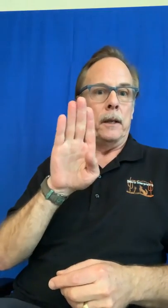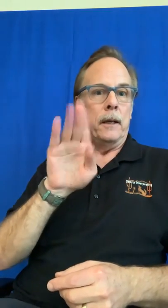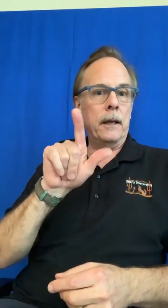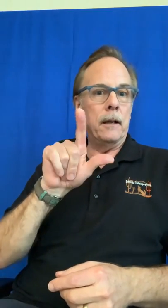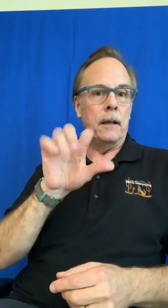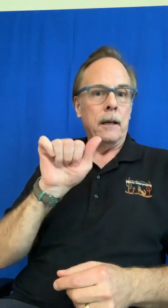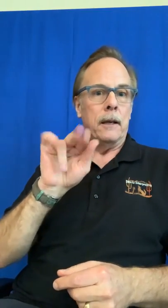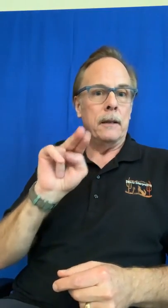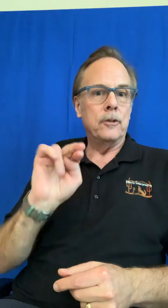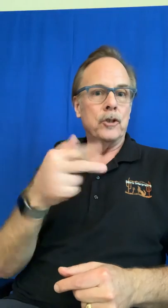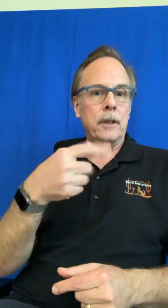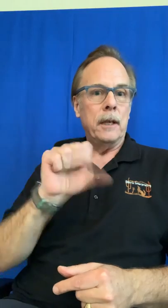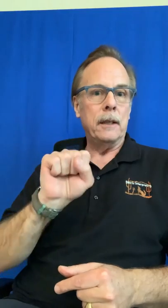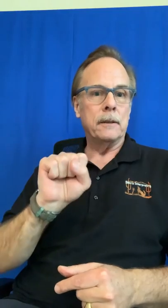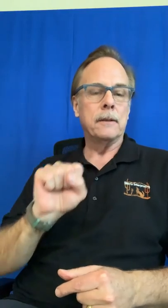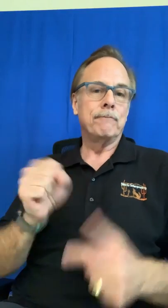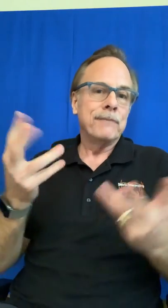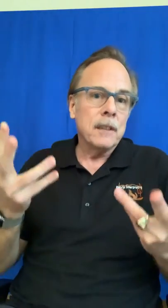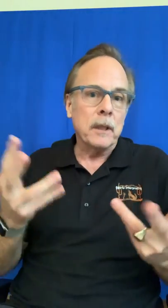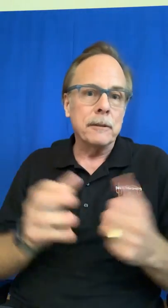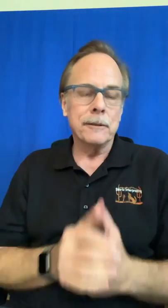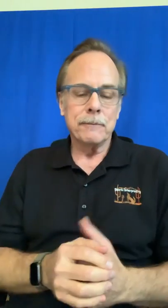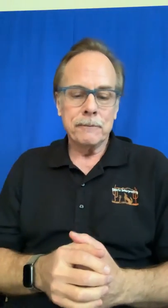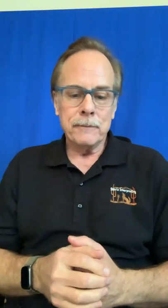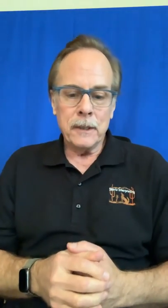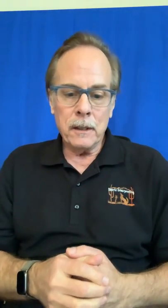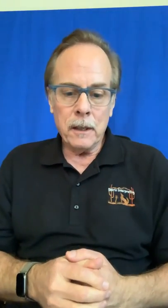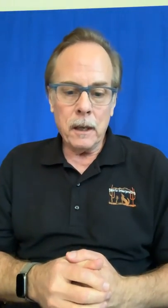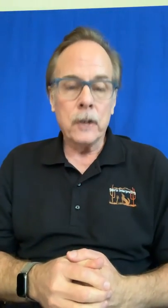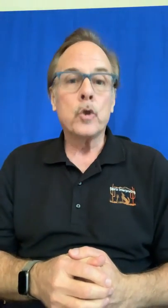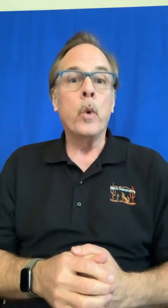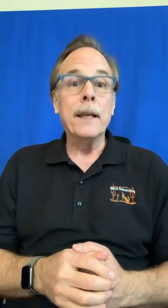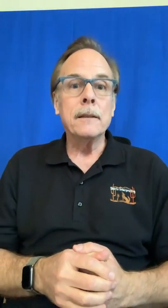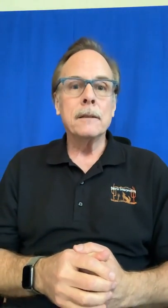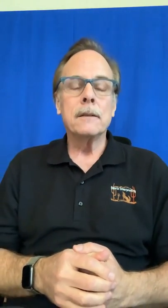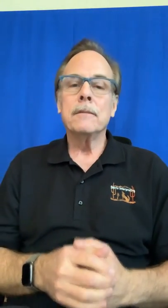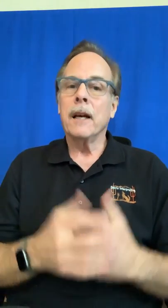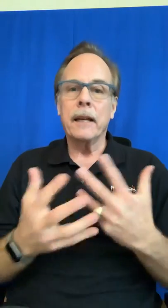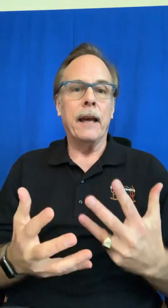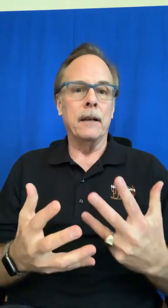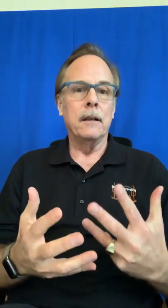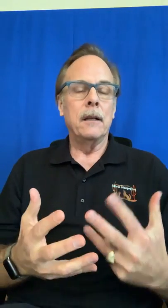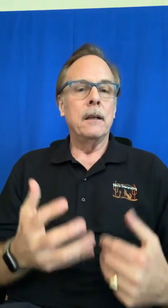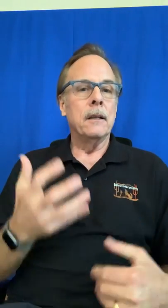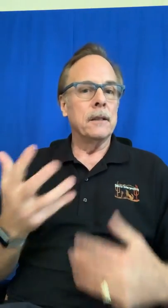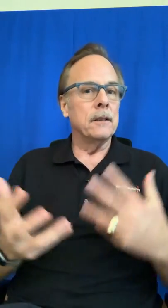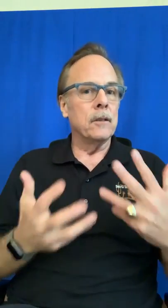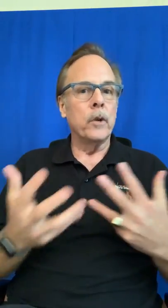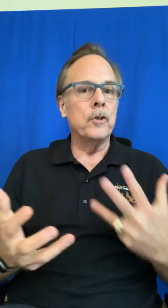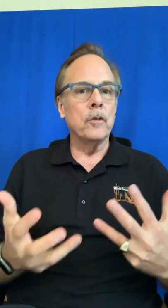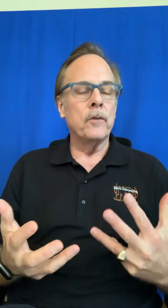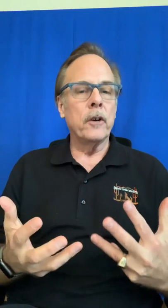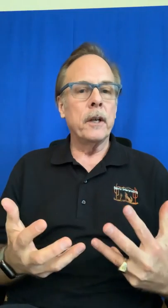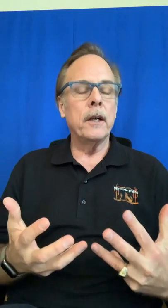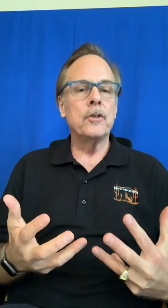-l-i-n-g-s siblings uh twins again this is a regional variation